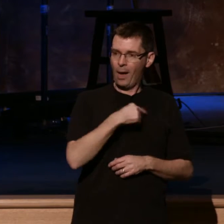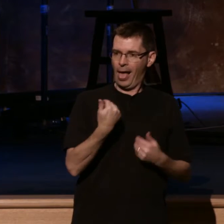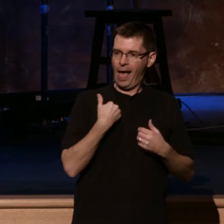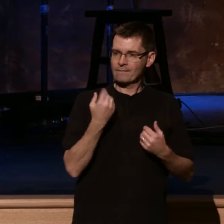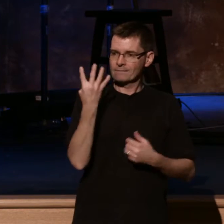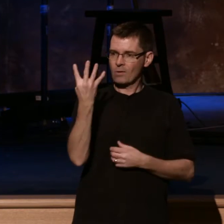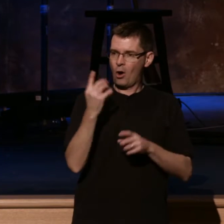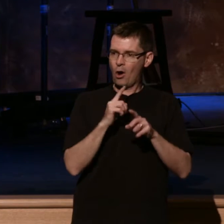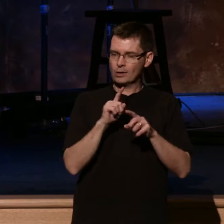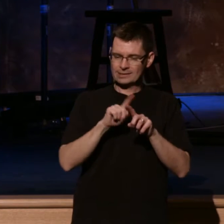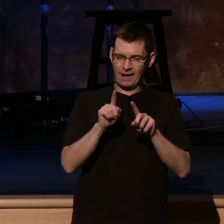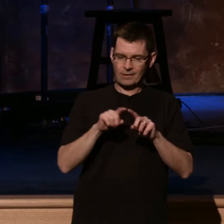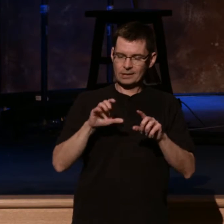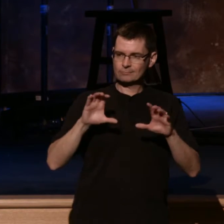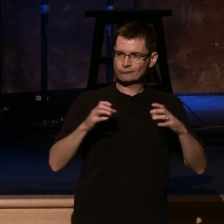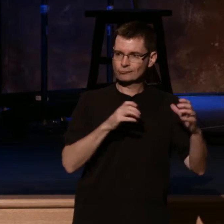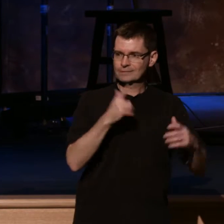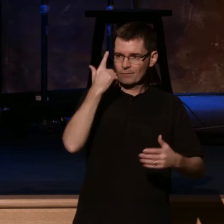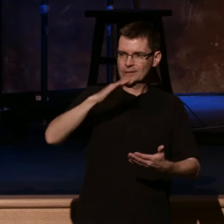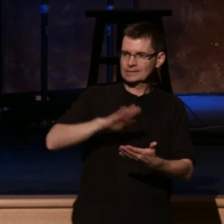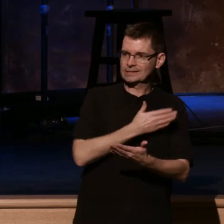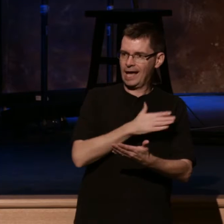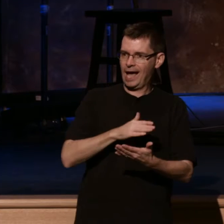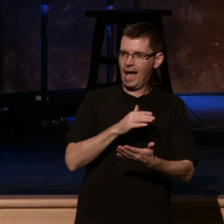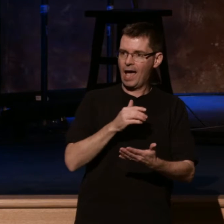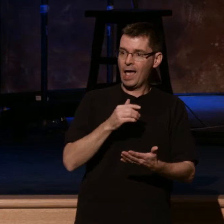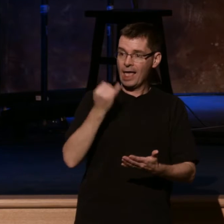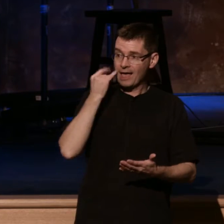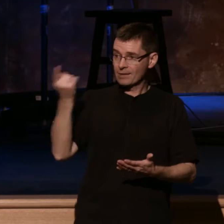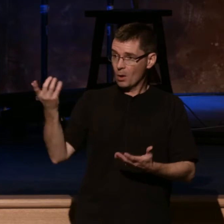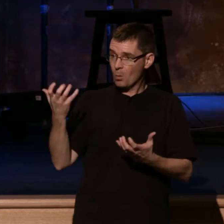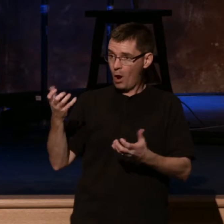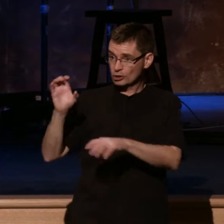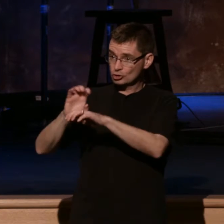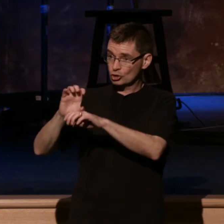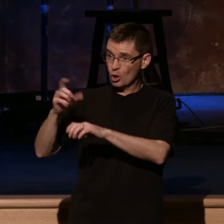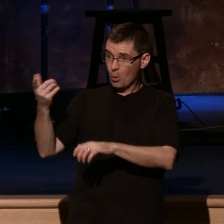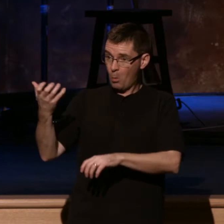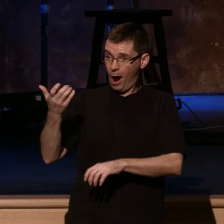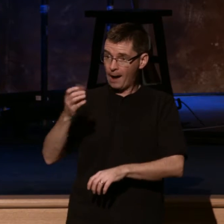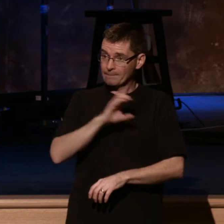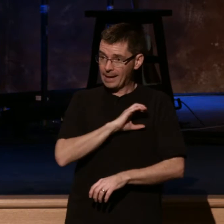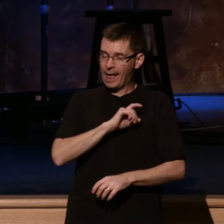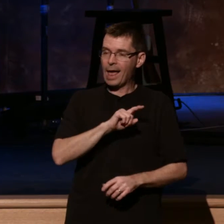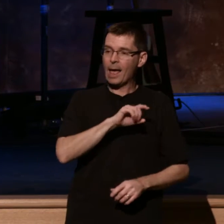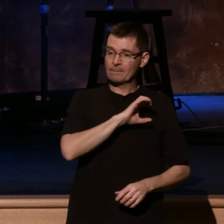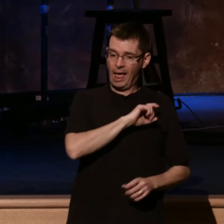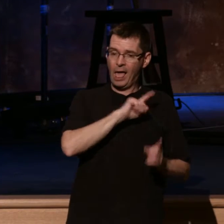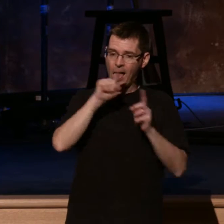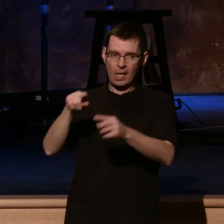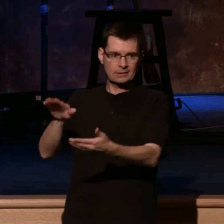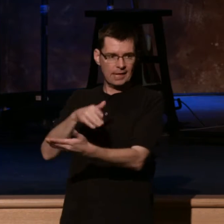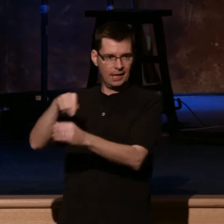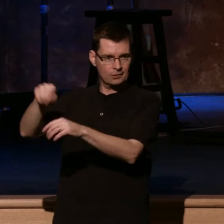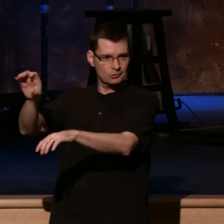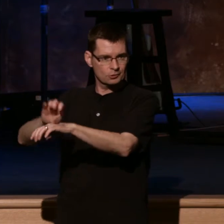for them. Isn't that awesome? This is not fantasy. guy named J. Edwin Orr has documented all this with great